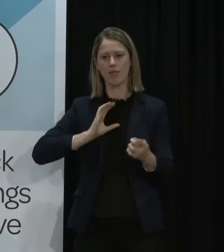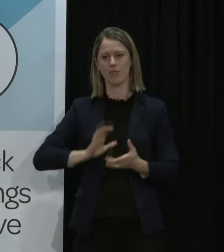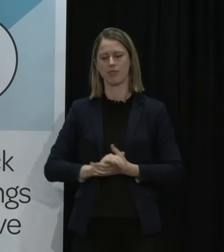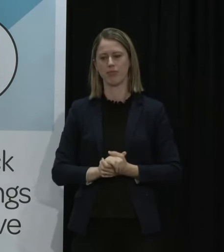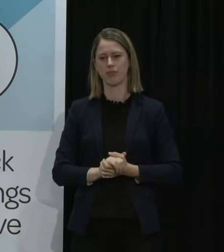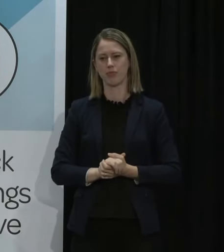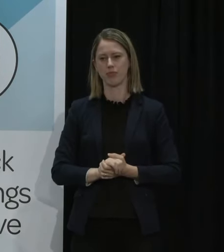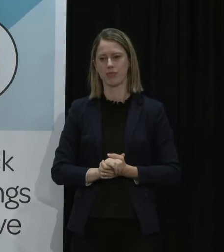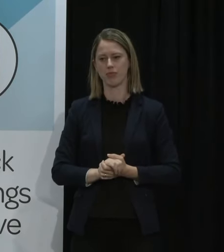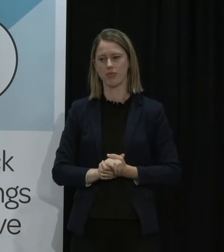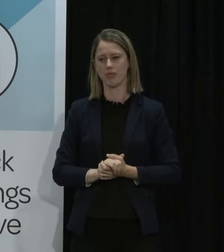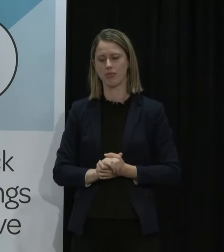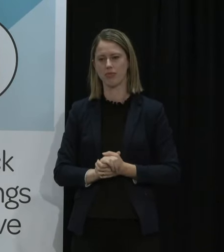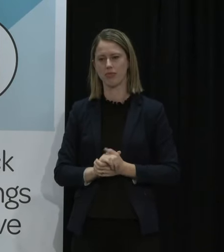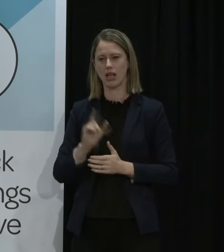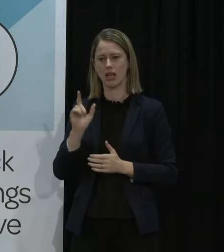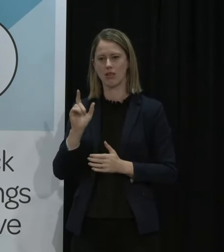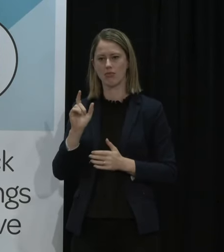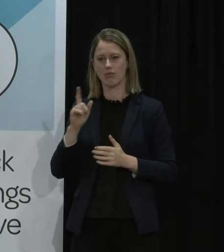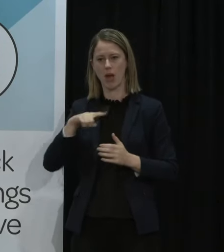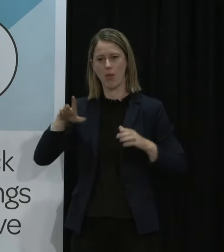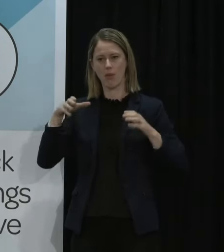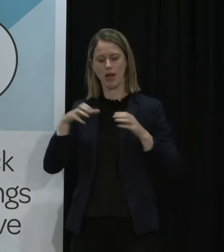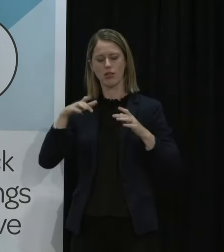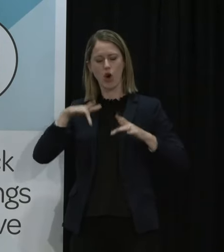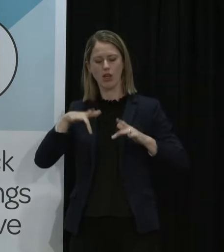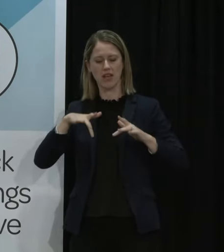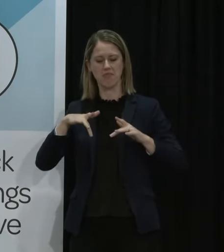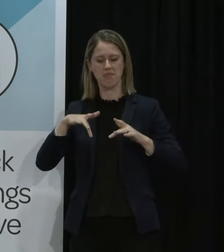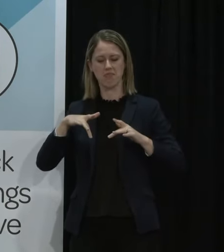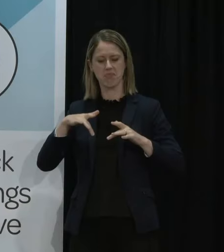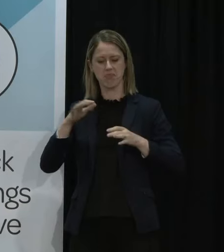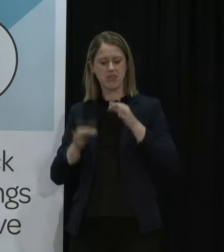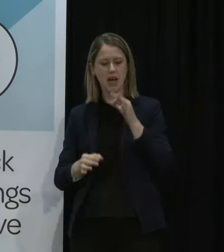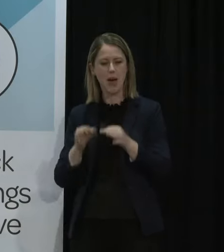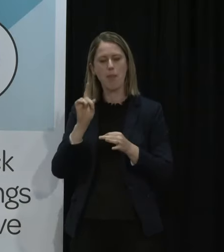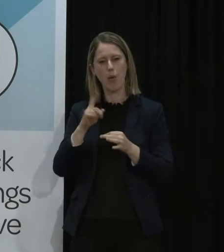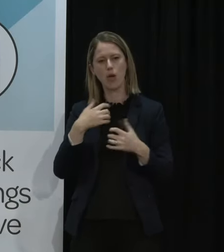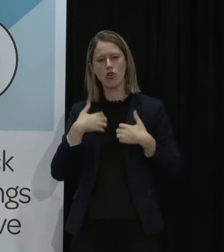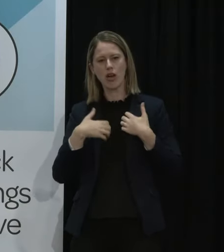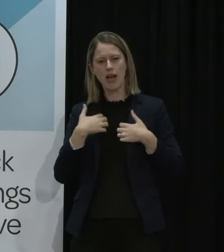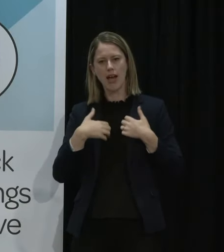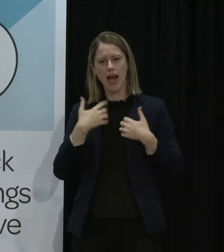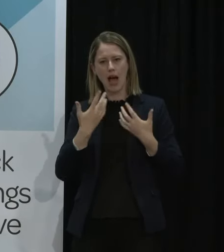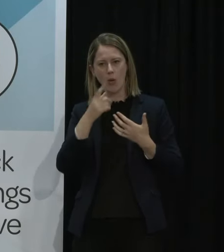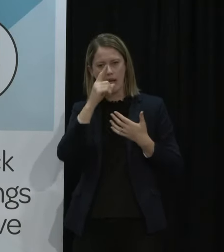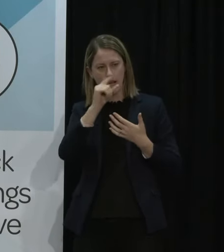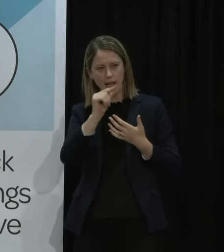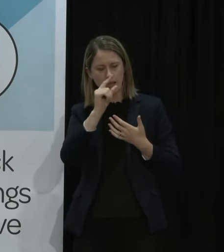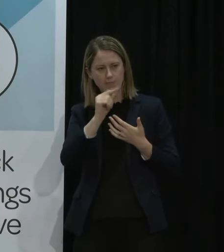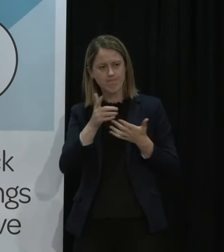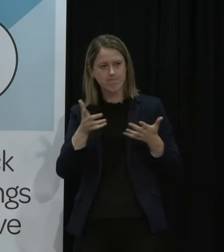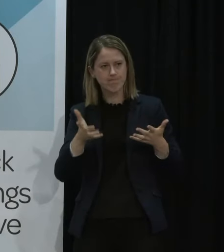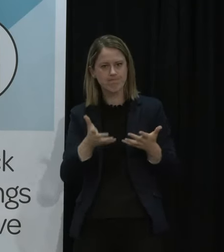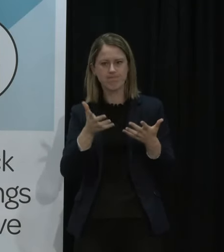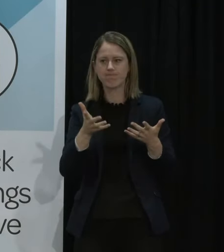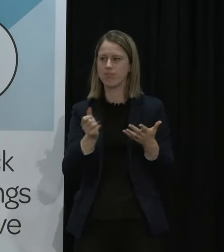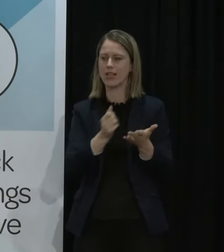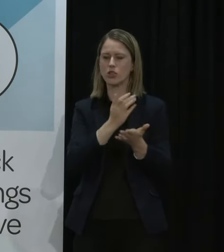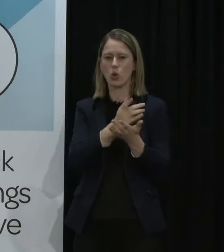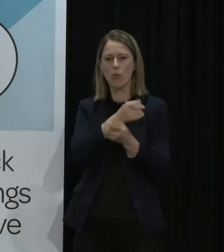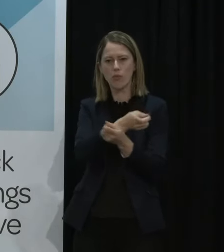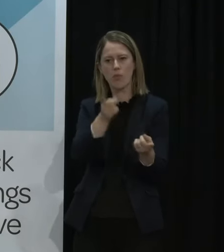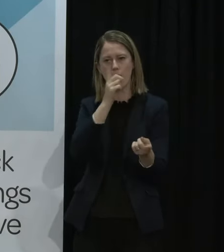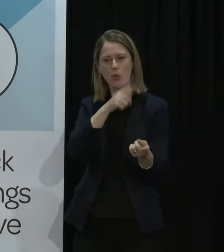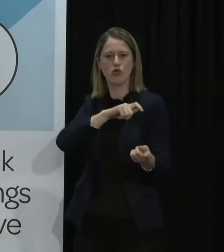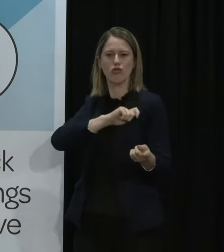whilst we haven't taken a final position on those issues we're genuinely interested in what we can do to make really shore up people's trust